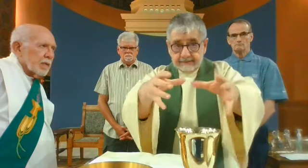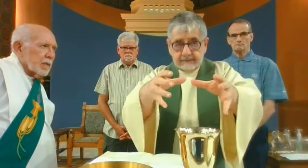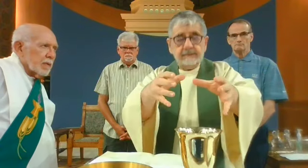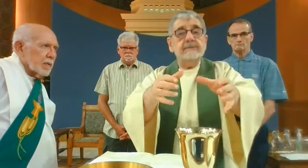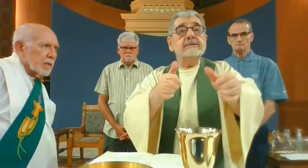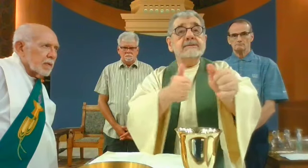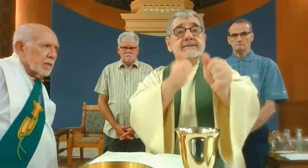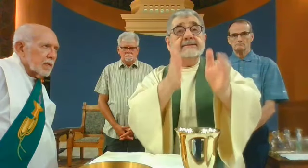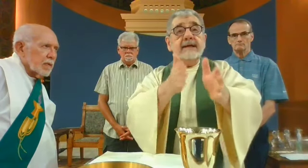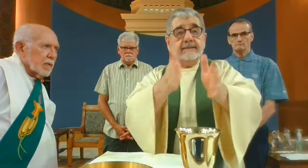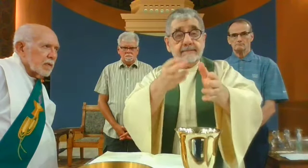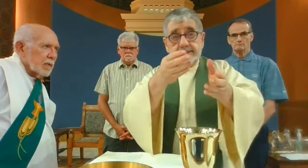disciples,